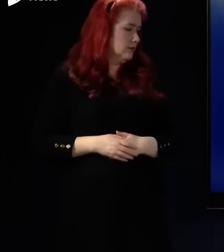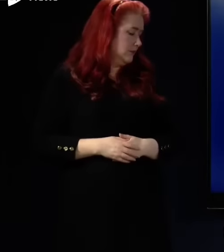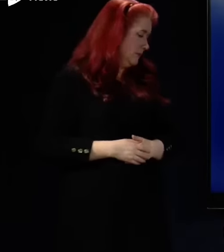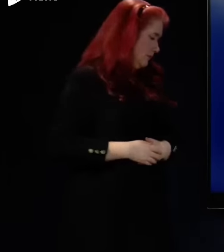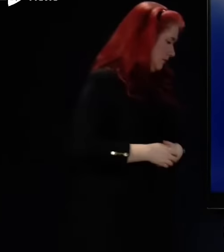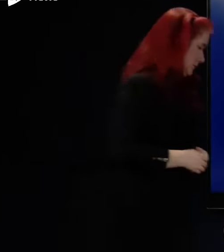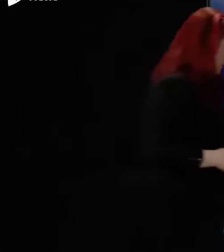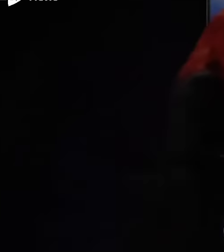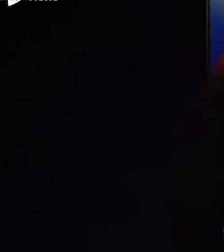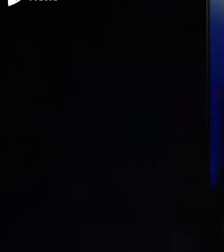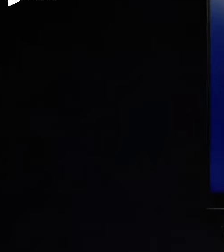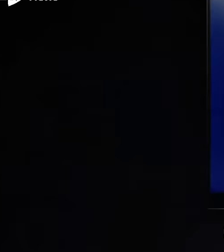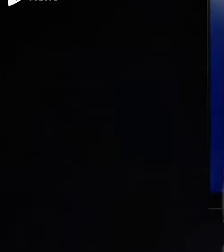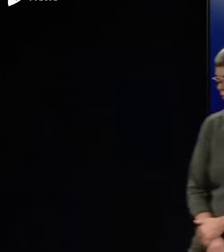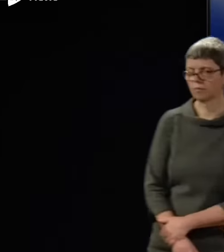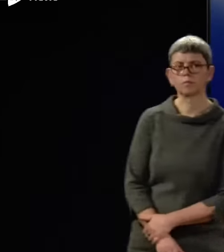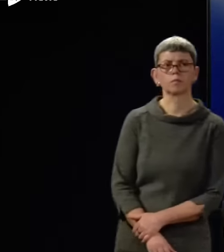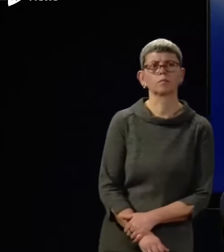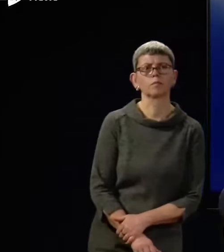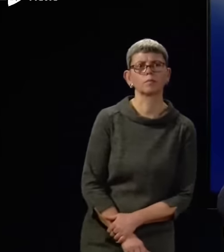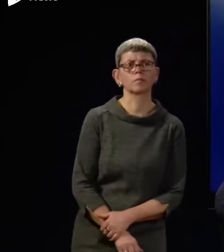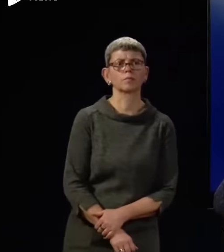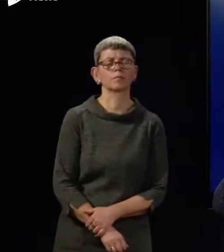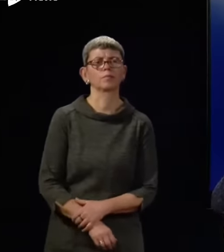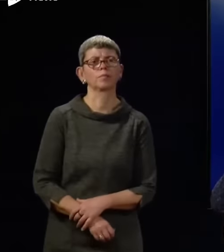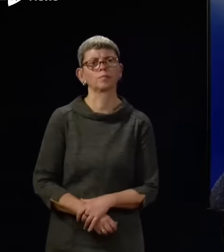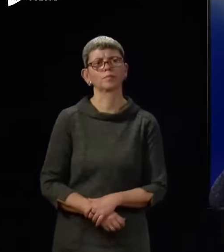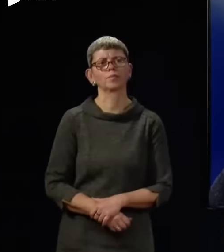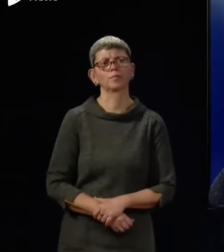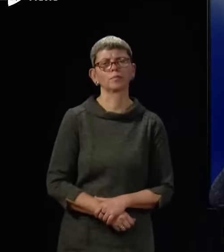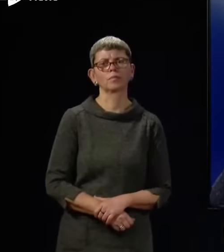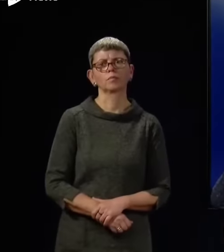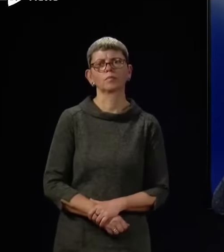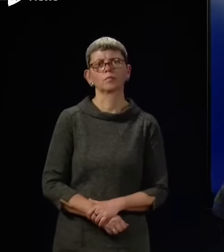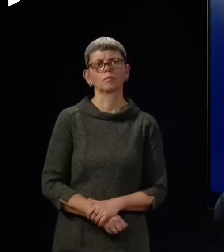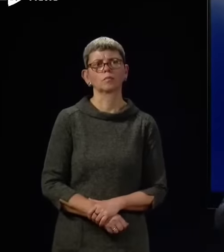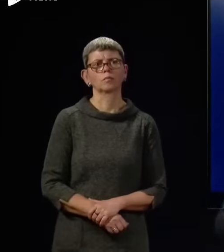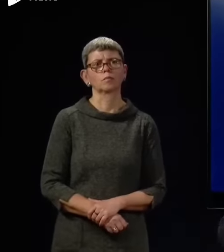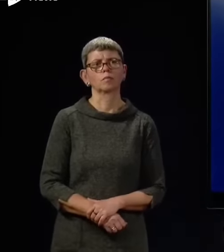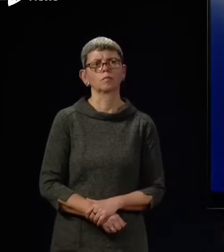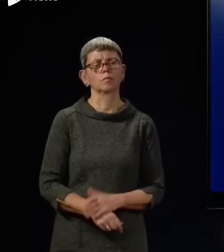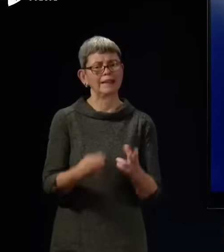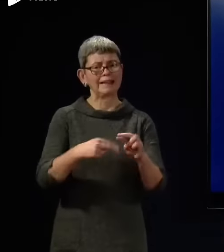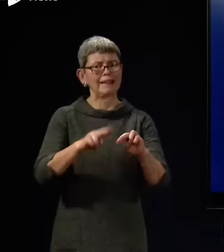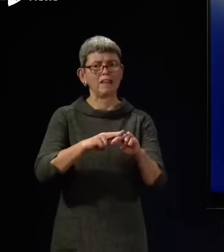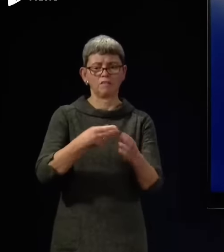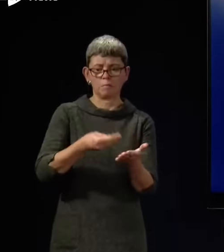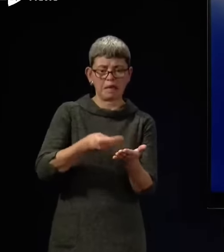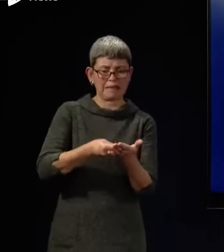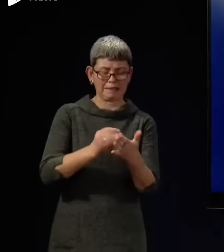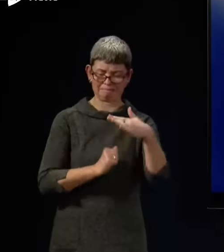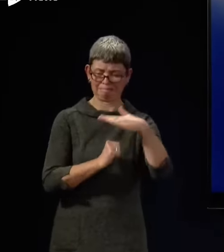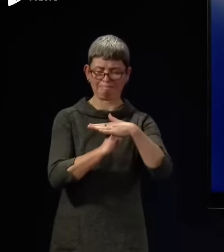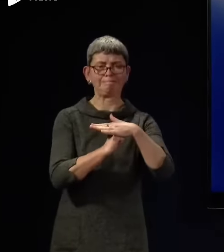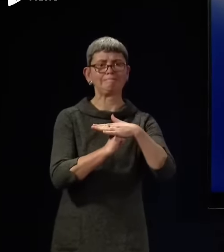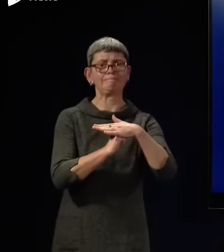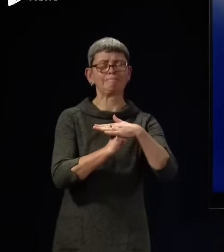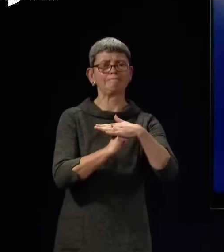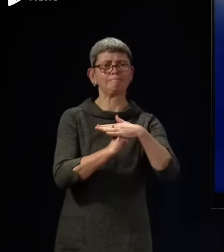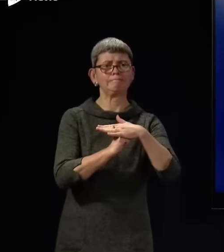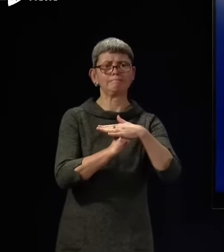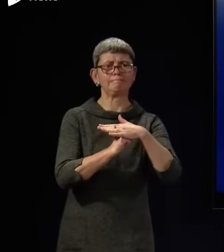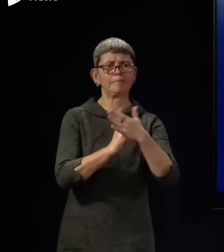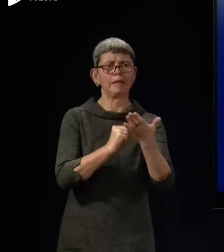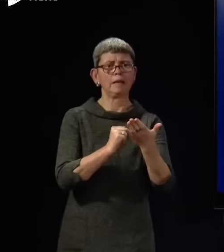Thank you, First Minister. It's a direct follow-up to that, really. It was, if there is no more money, does that make